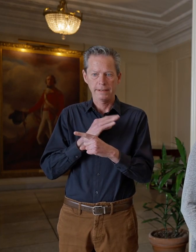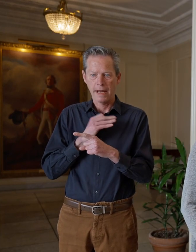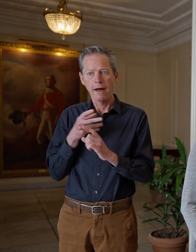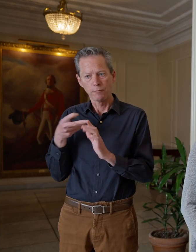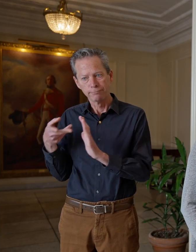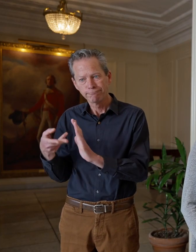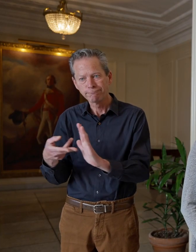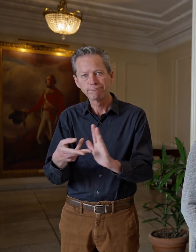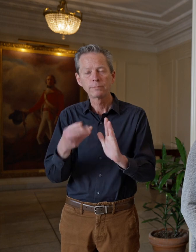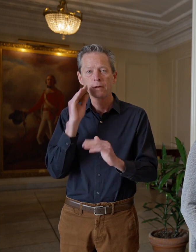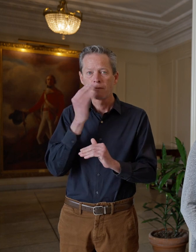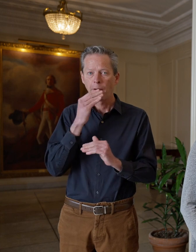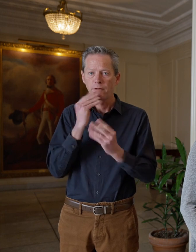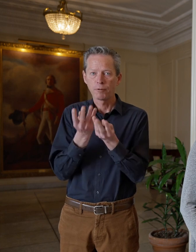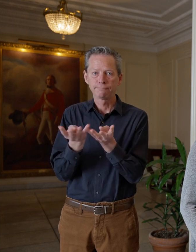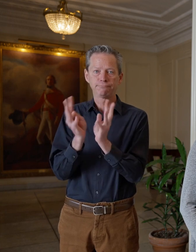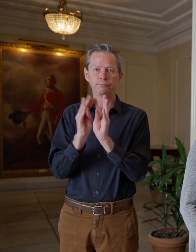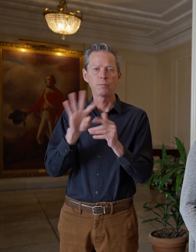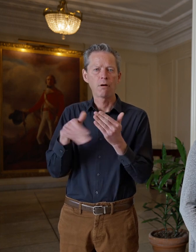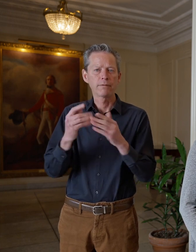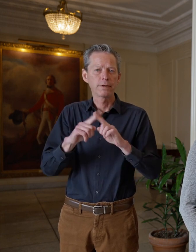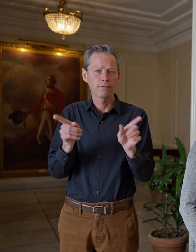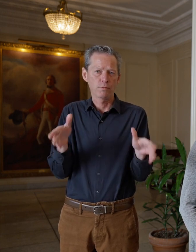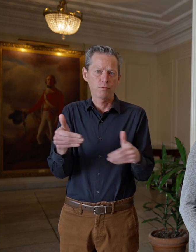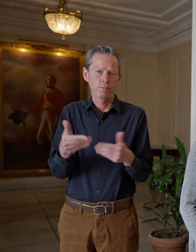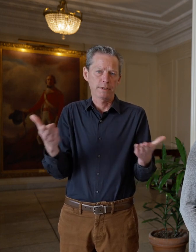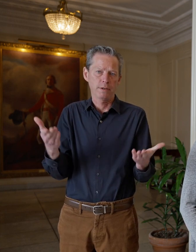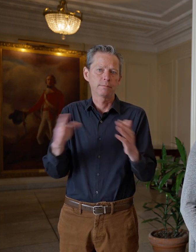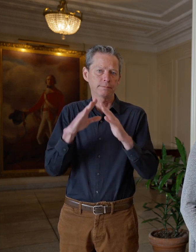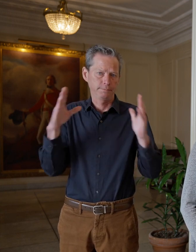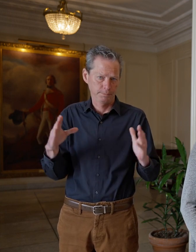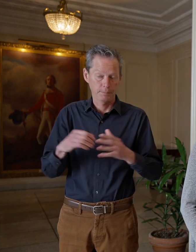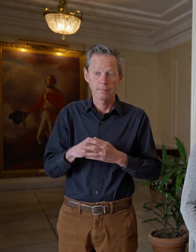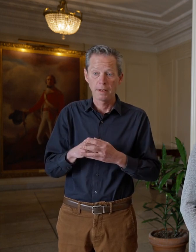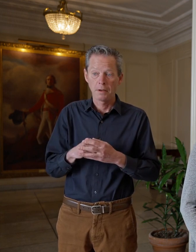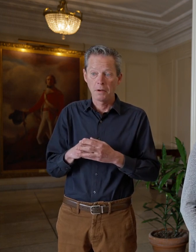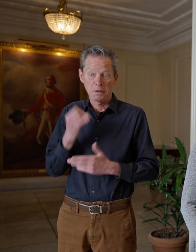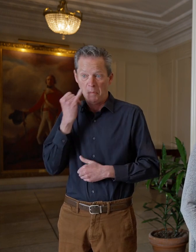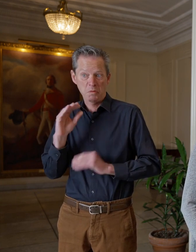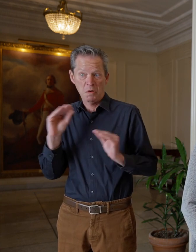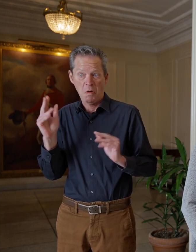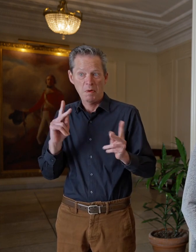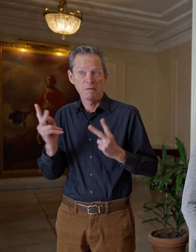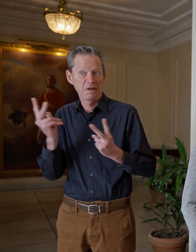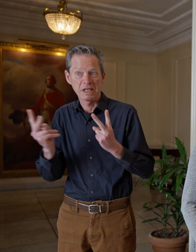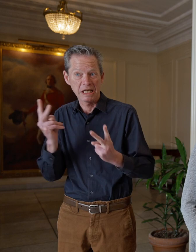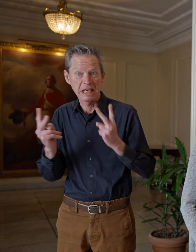flowers for arrangements in all the different rooms of his home. Even if he didn't have company in the guest rooms, fresh flowers